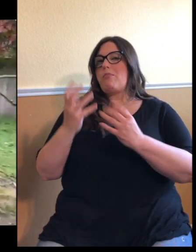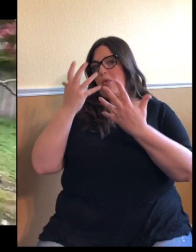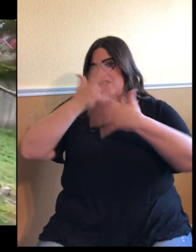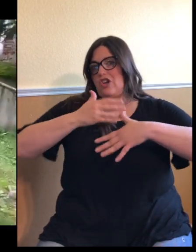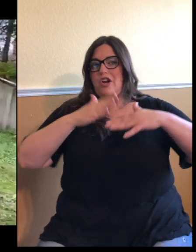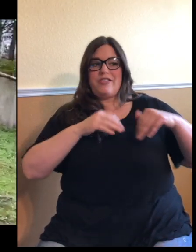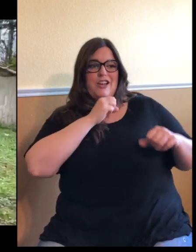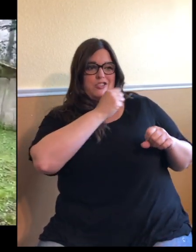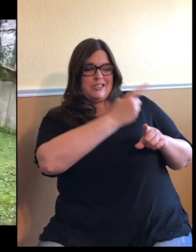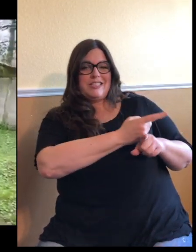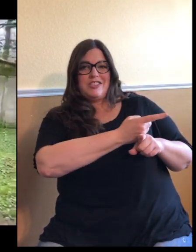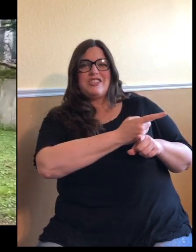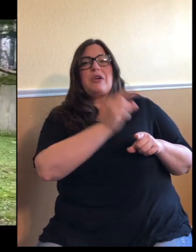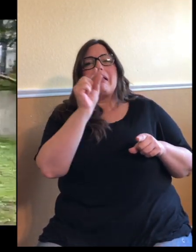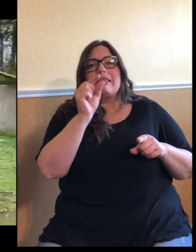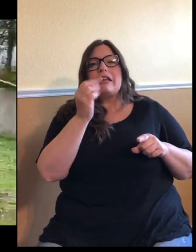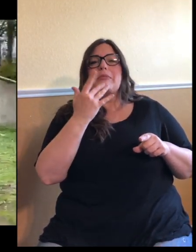ones in the zoos.